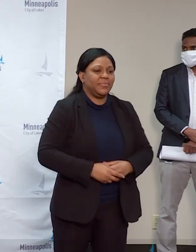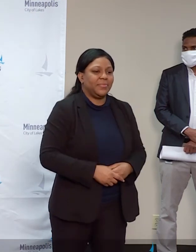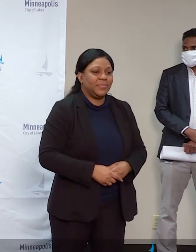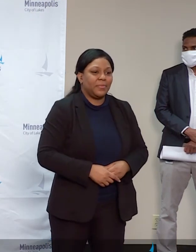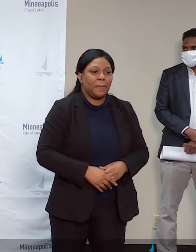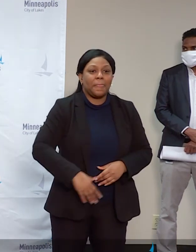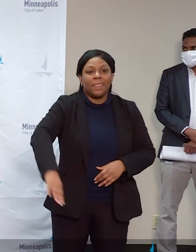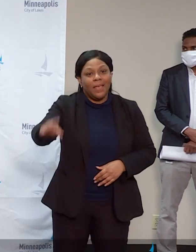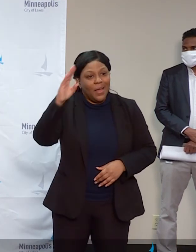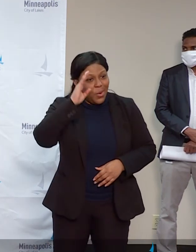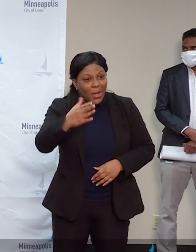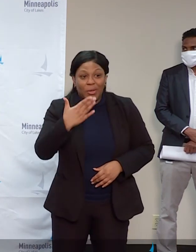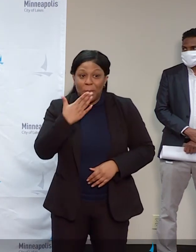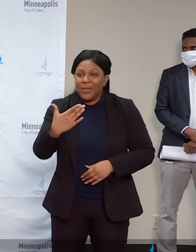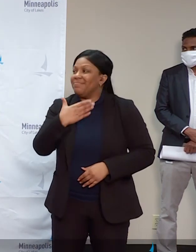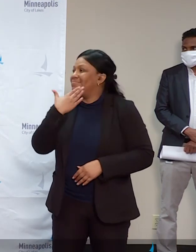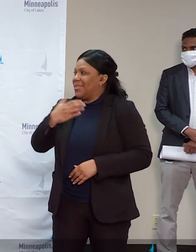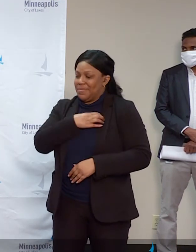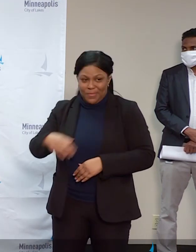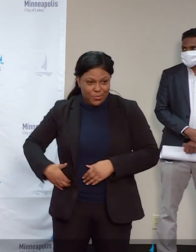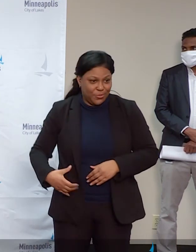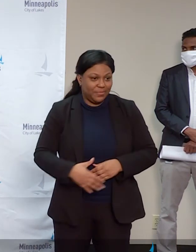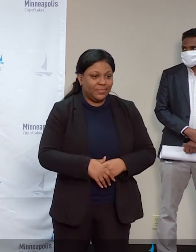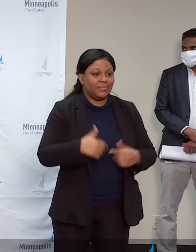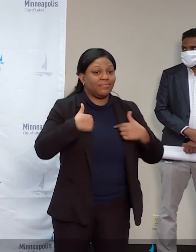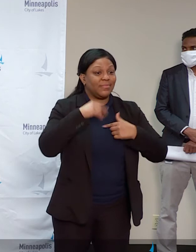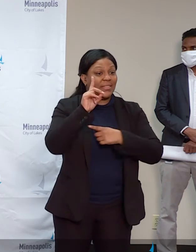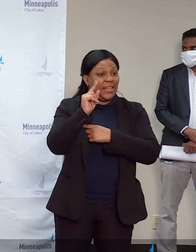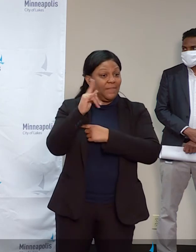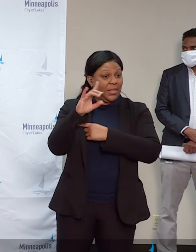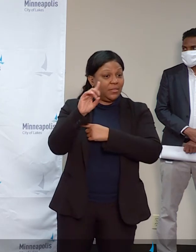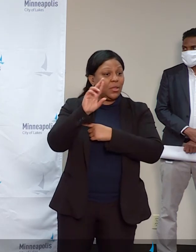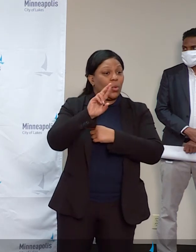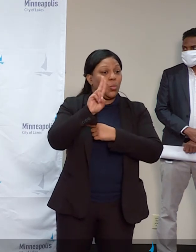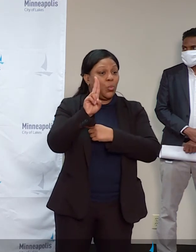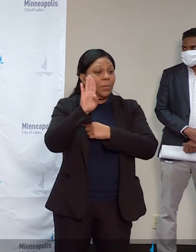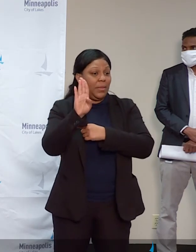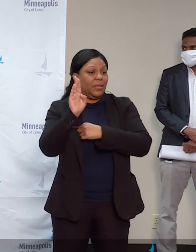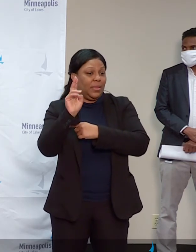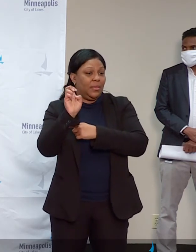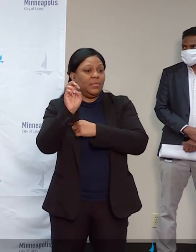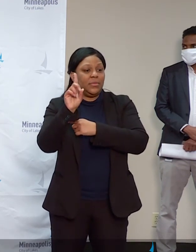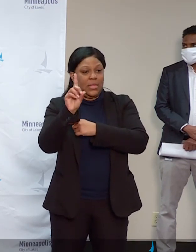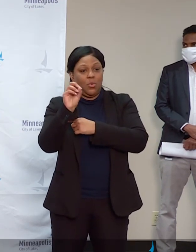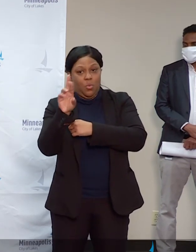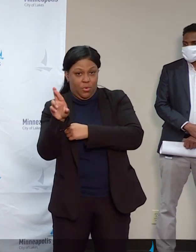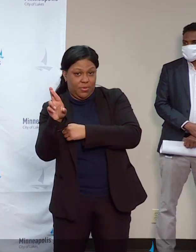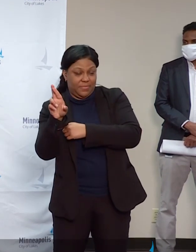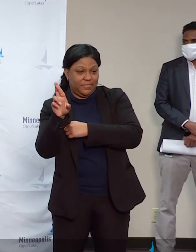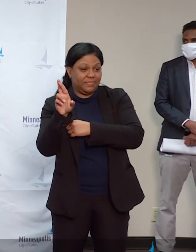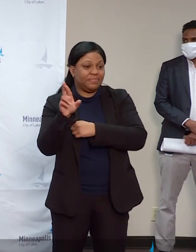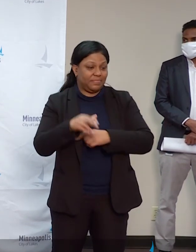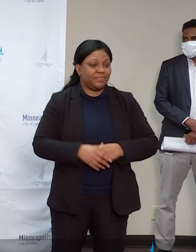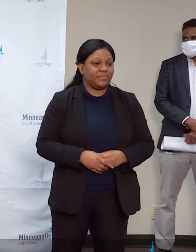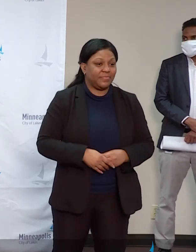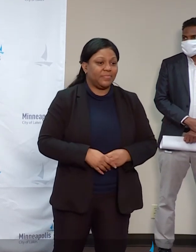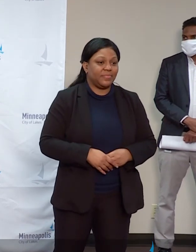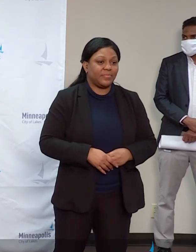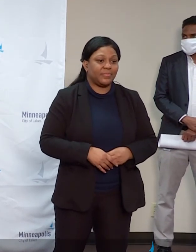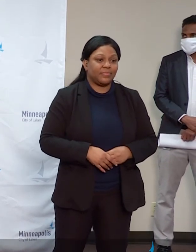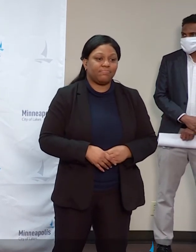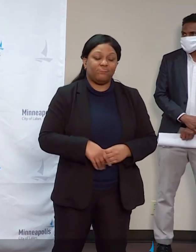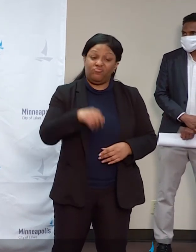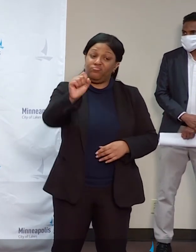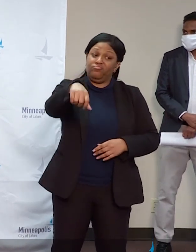Good morning. My name is David Rubidore. Last name is spelled R-U-B-E-D-O-R. And as the mayor mentioned, I'm going to speak to the